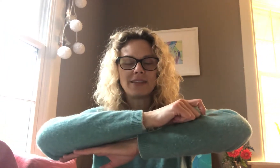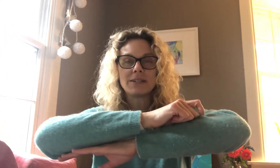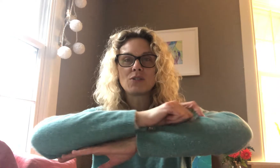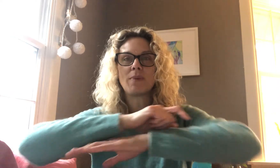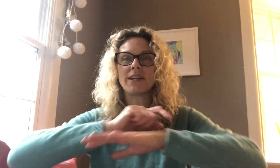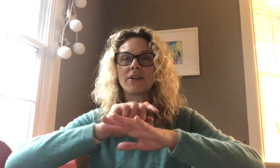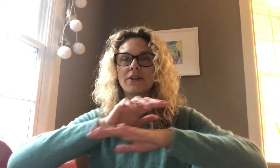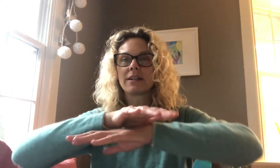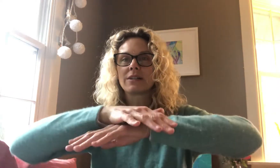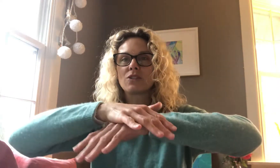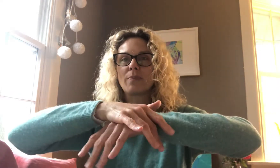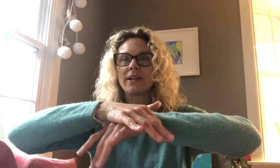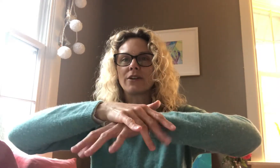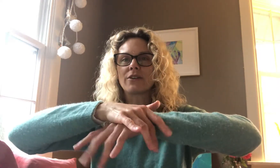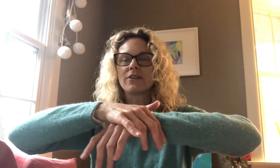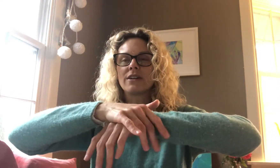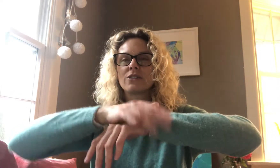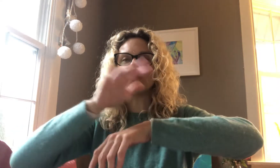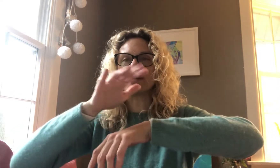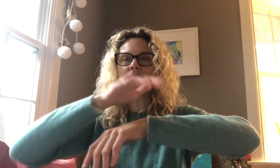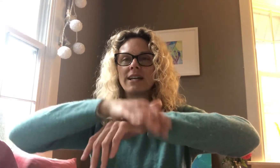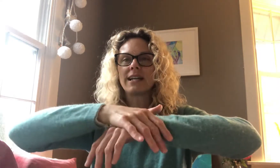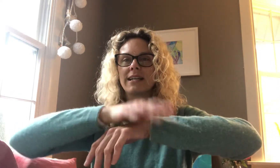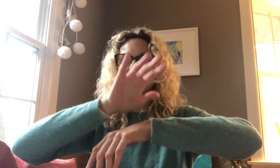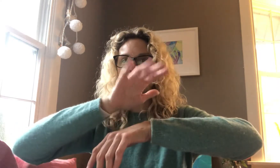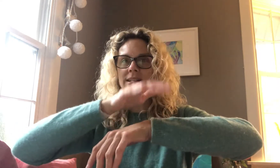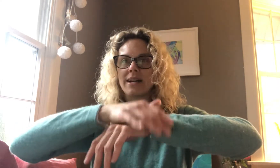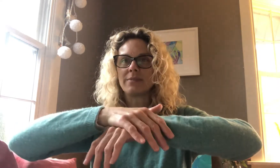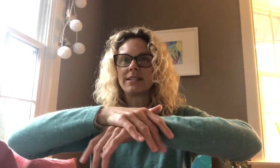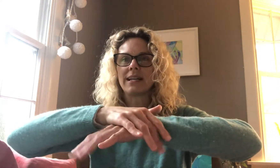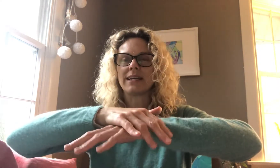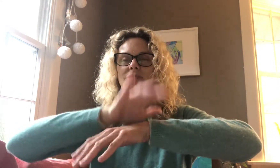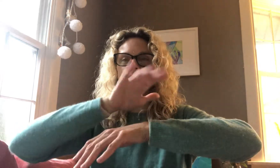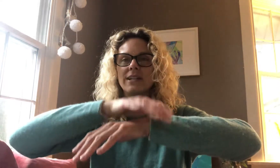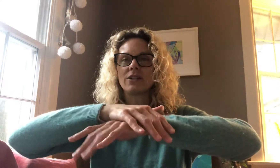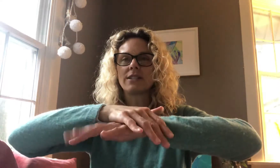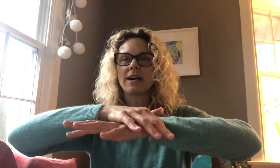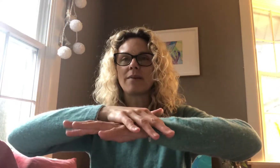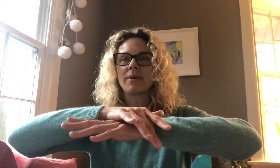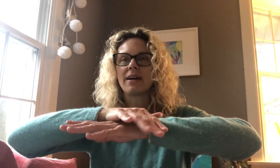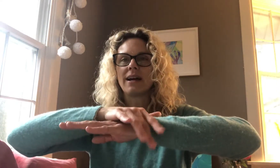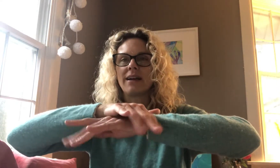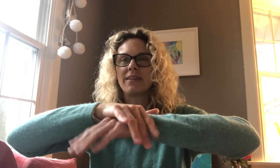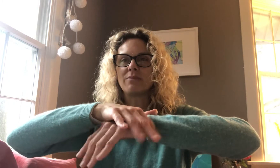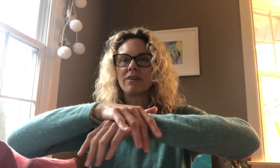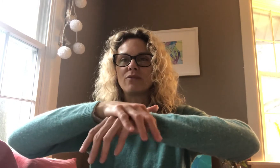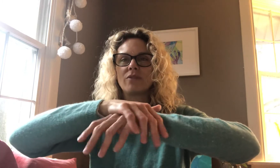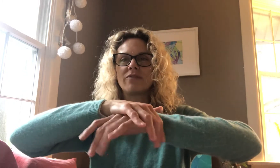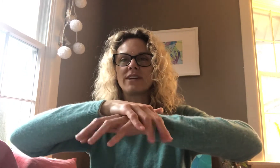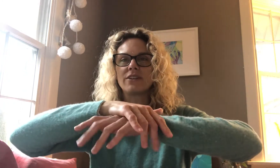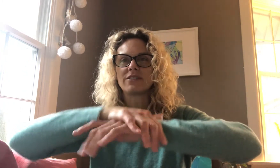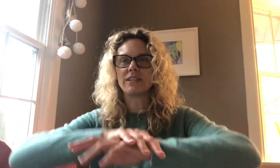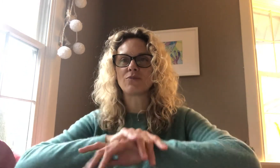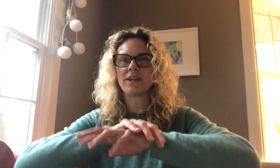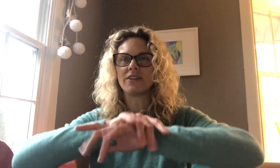then spider, spider. So my right hand is my dominant hand so that's on top and then my four fingers each wiggle